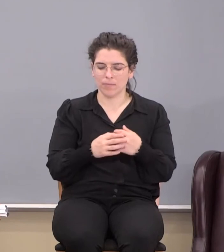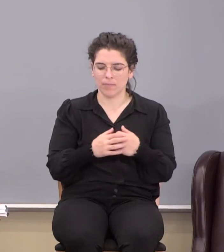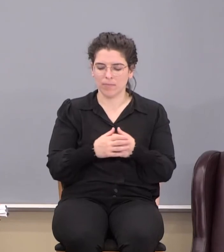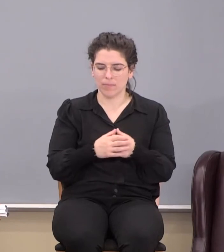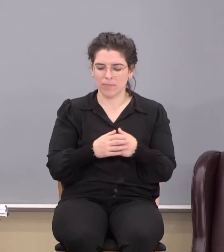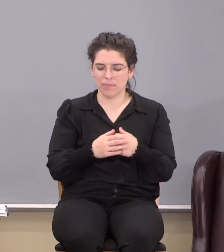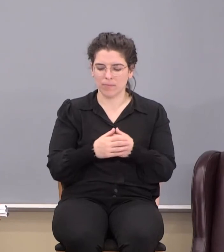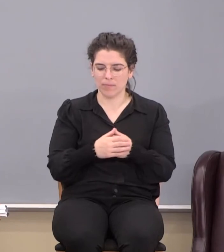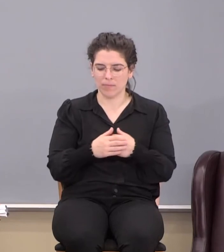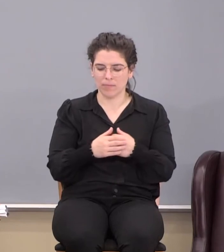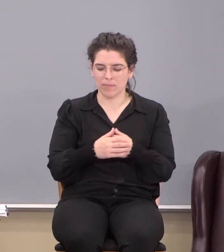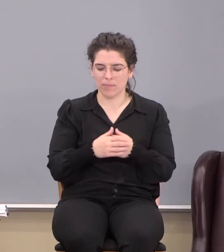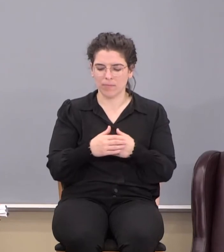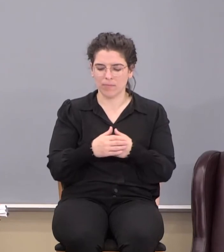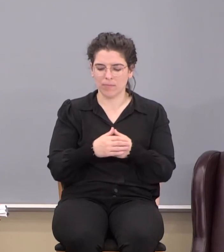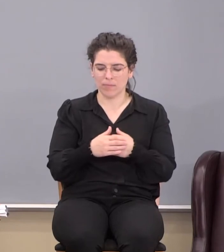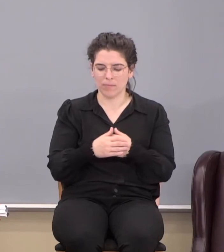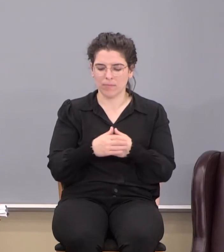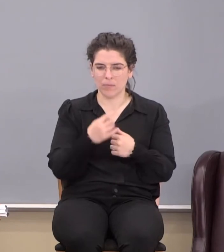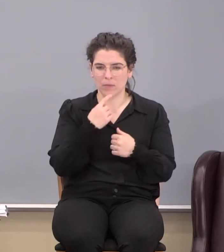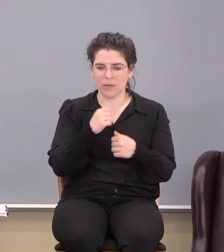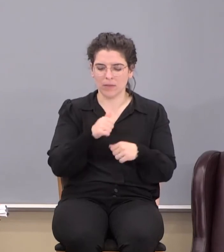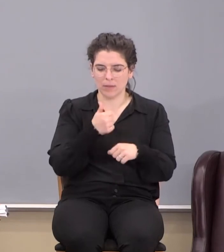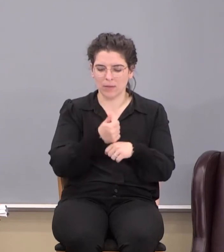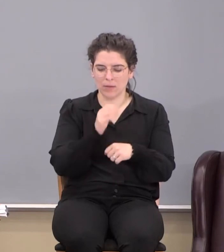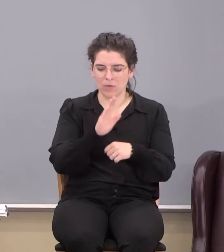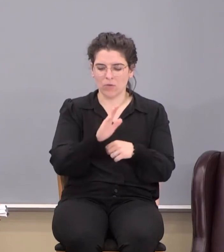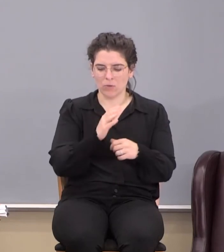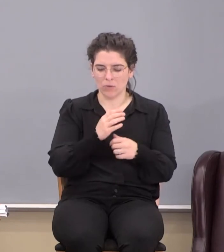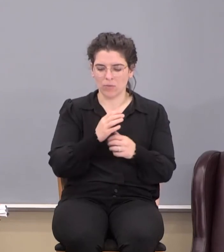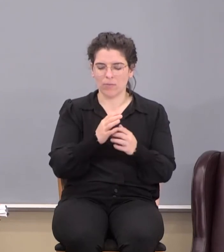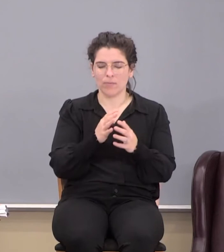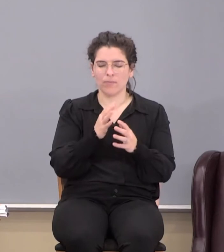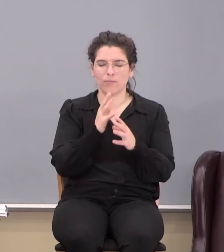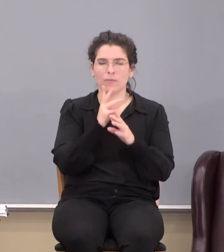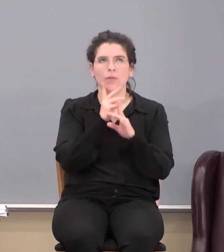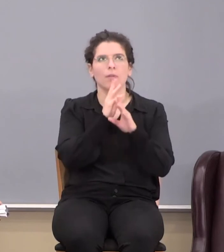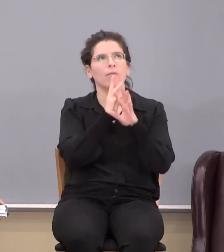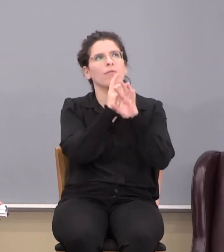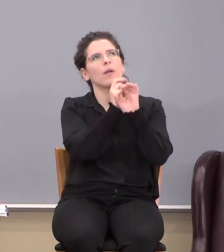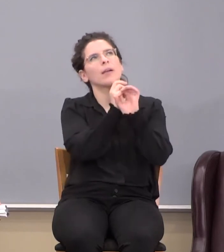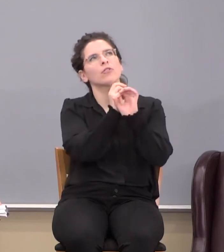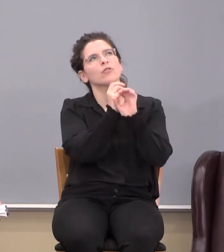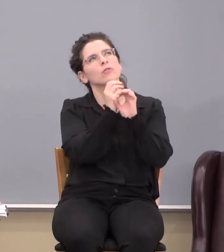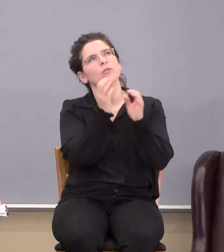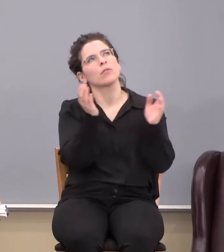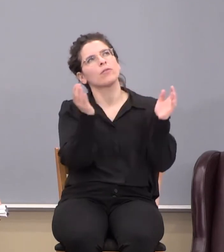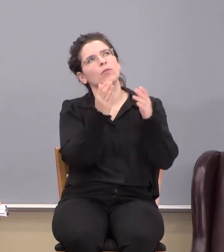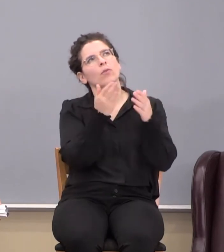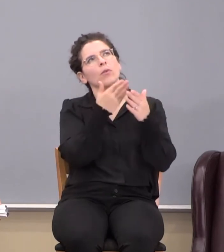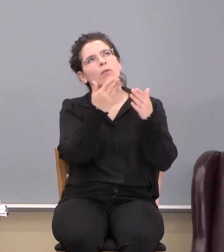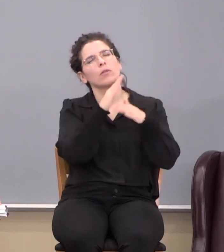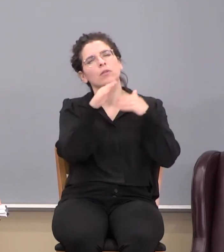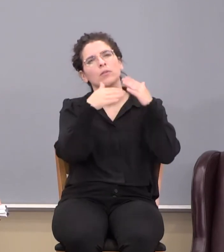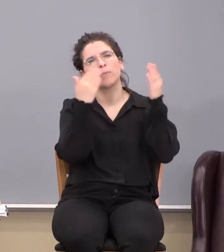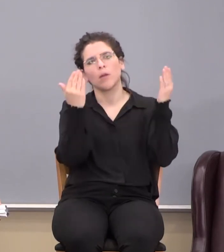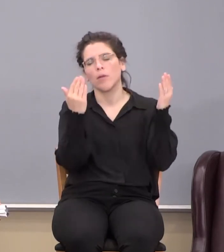It says, set your affection on things above. That's it. The destiny of the body of Christ.